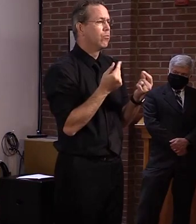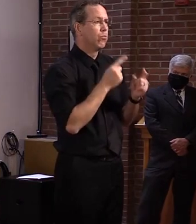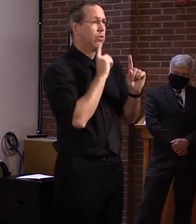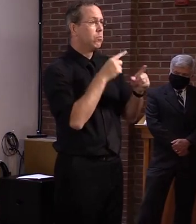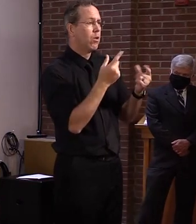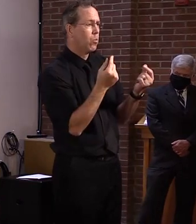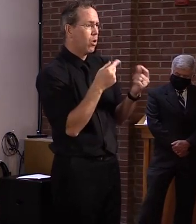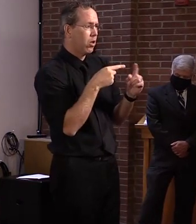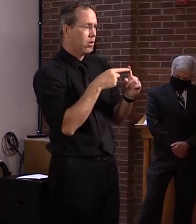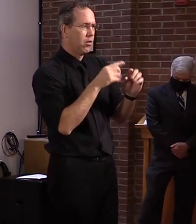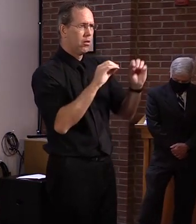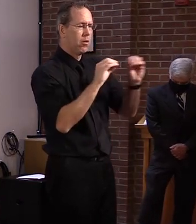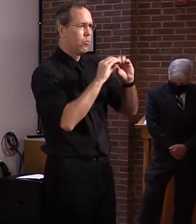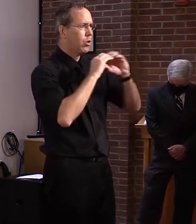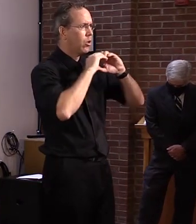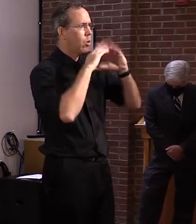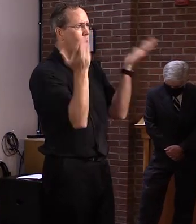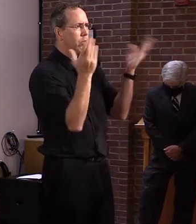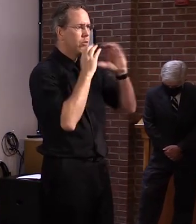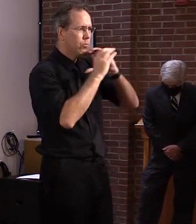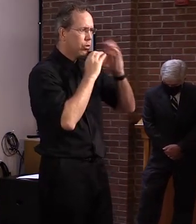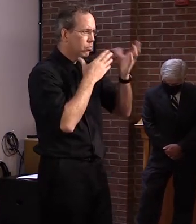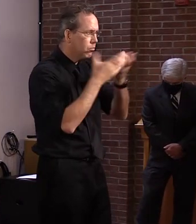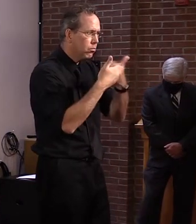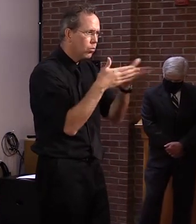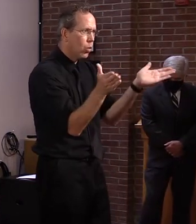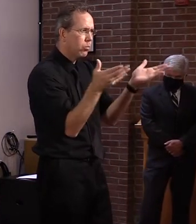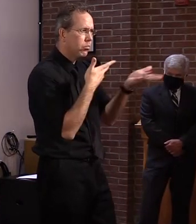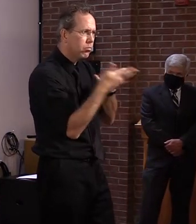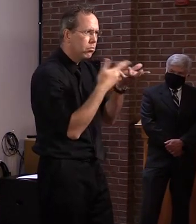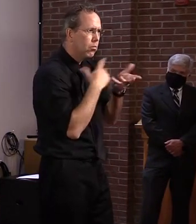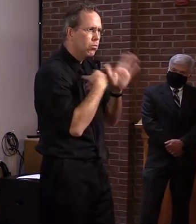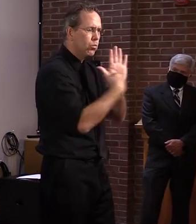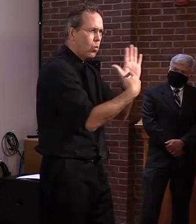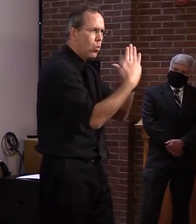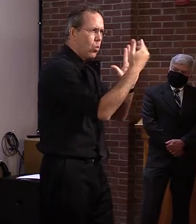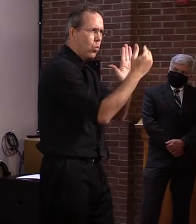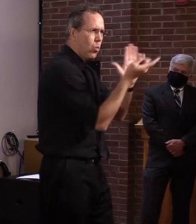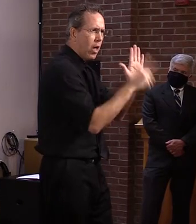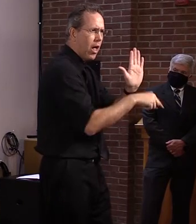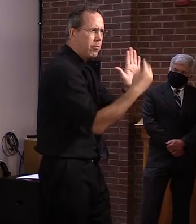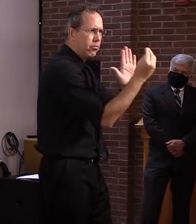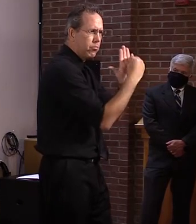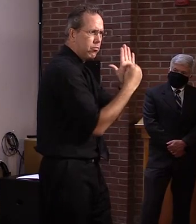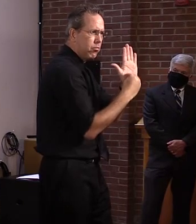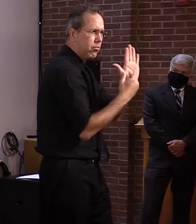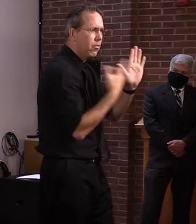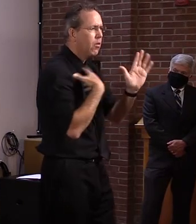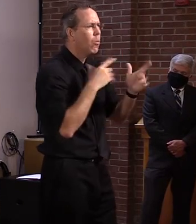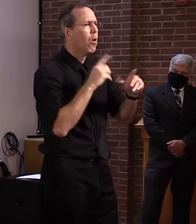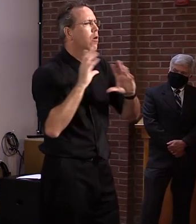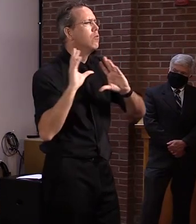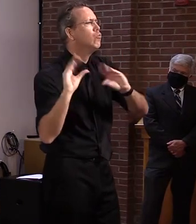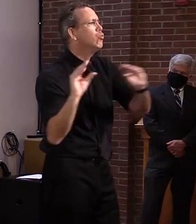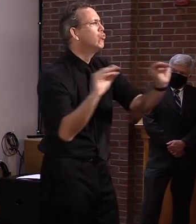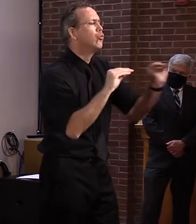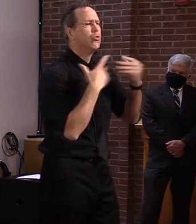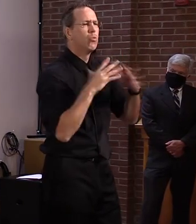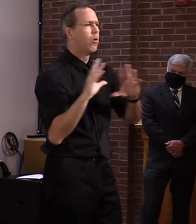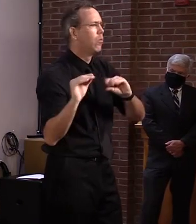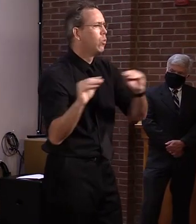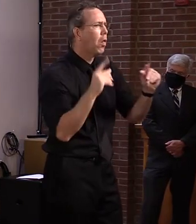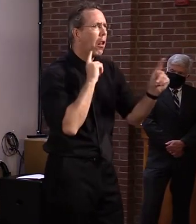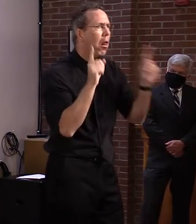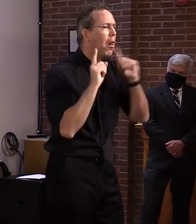anxiety that some might have and, you know, the, um, some of the rumor, uh, that might be, uh, working its way through